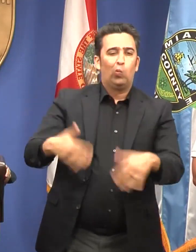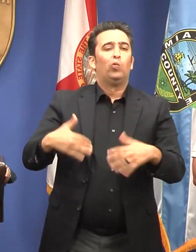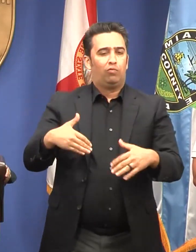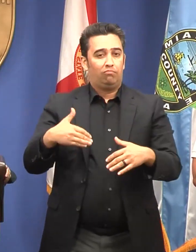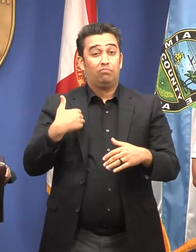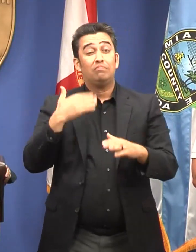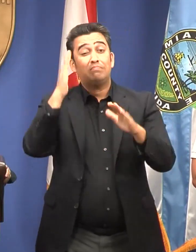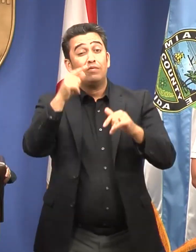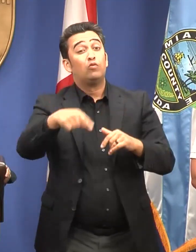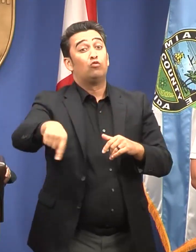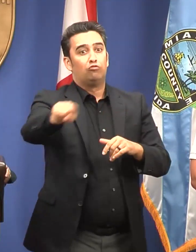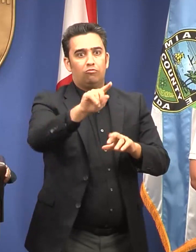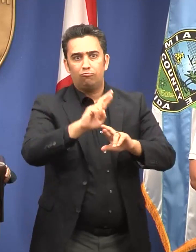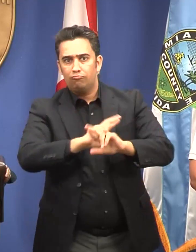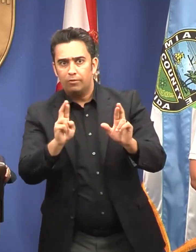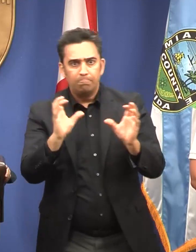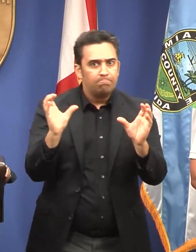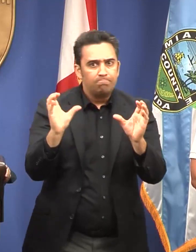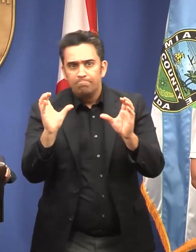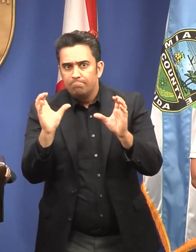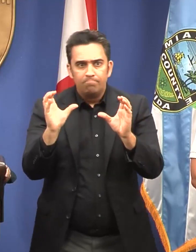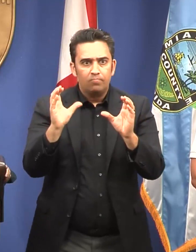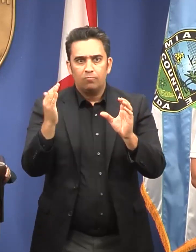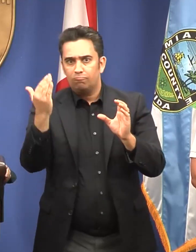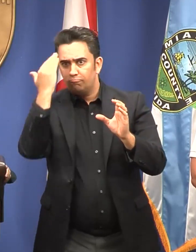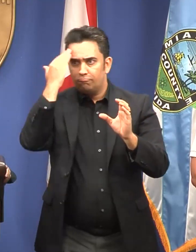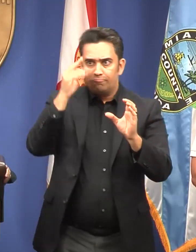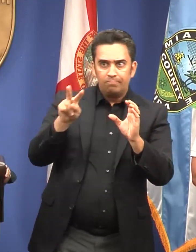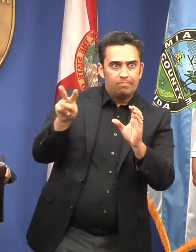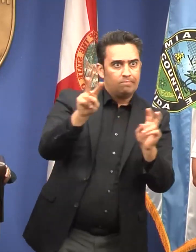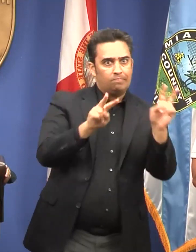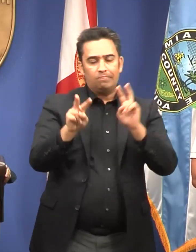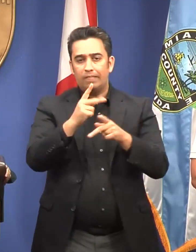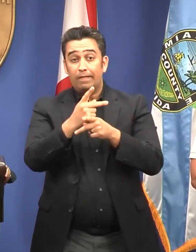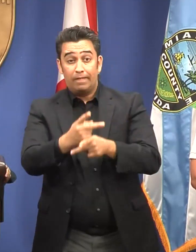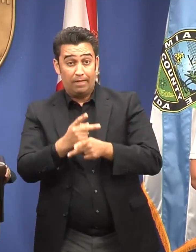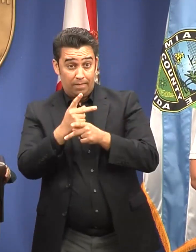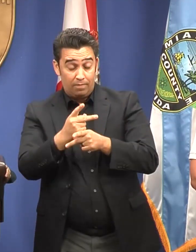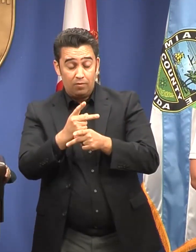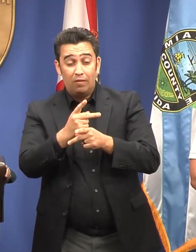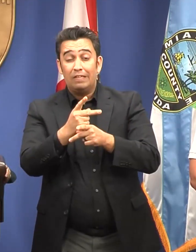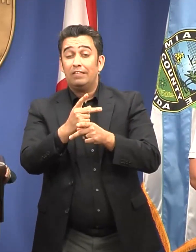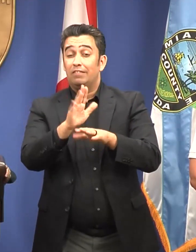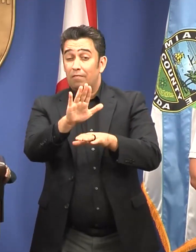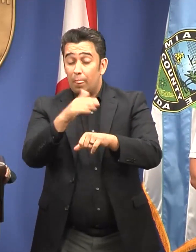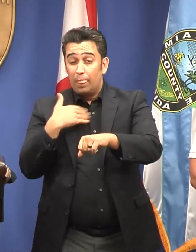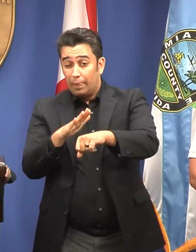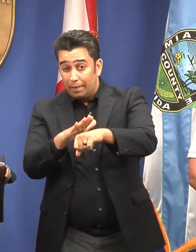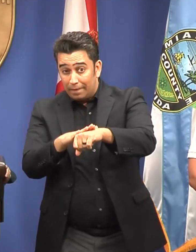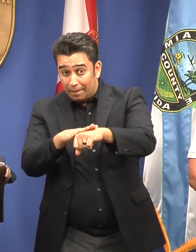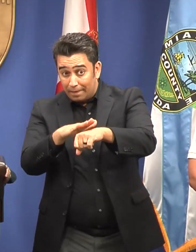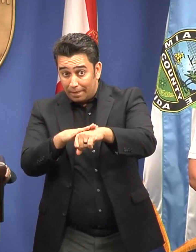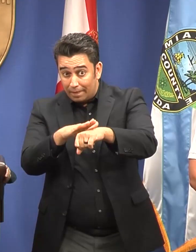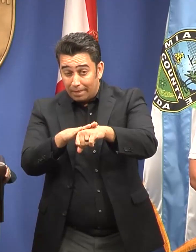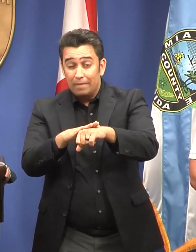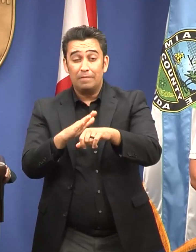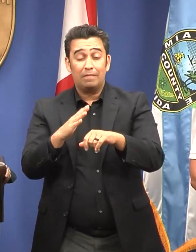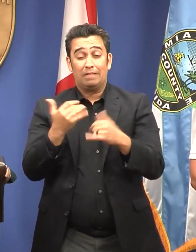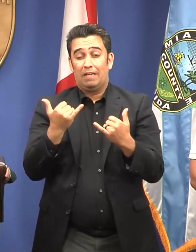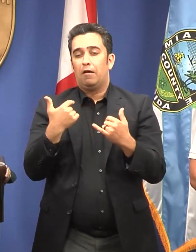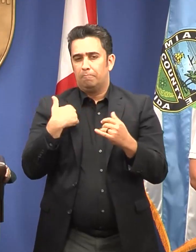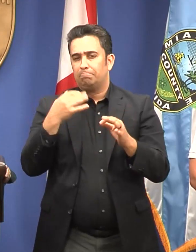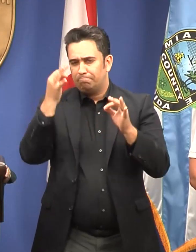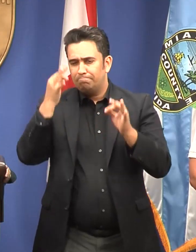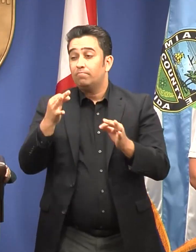to be vigilant and to exercise a high level of caution. Out of an abundance of caution, we have closed many non